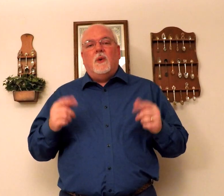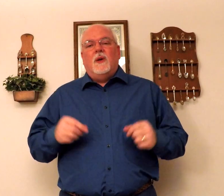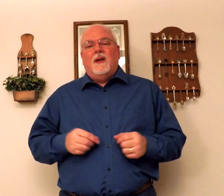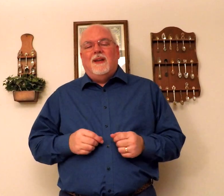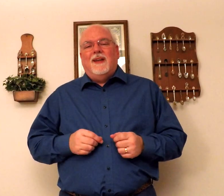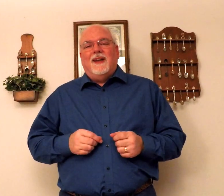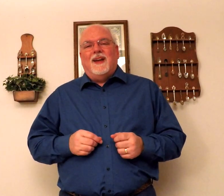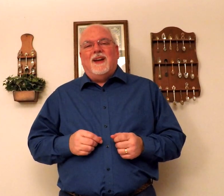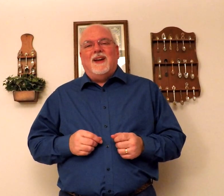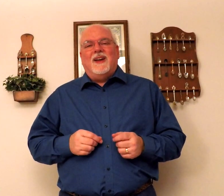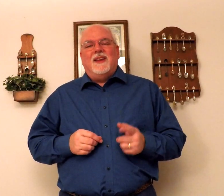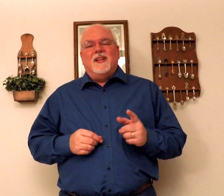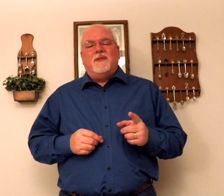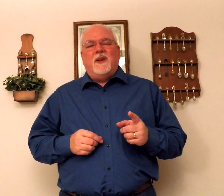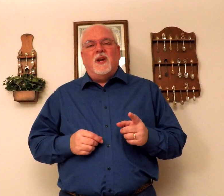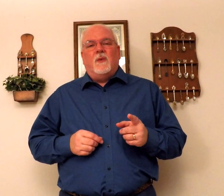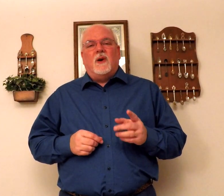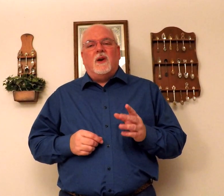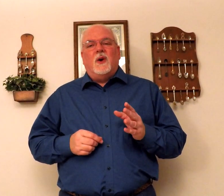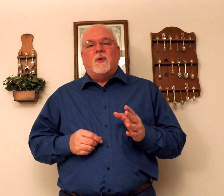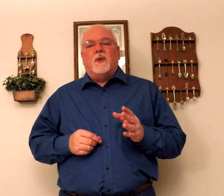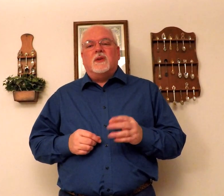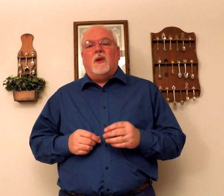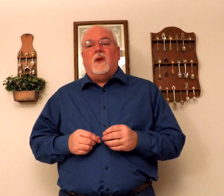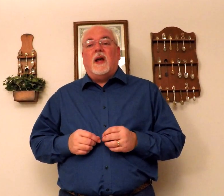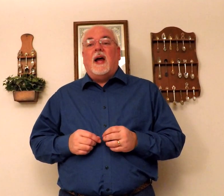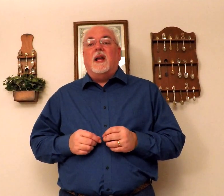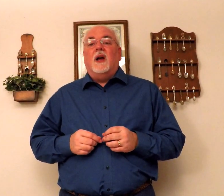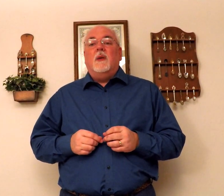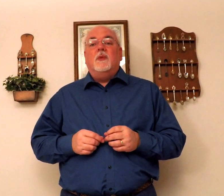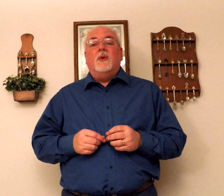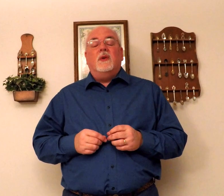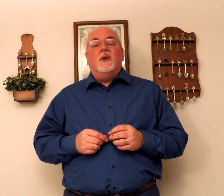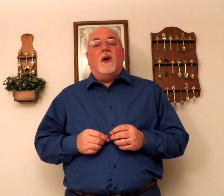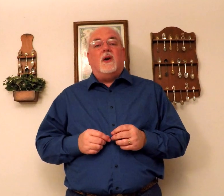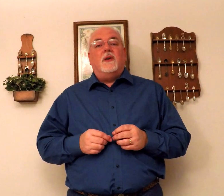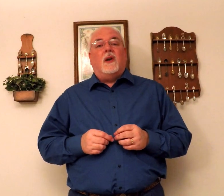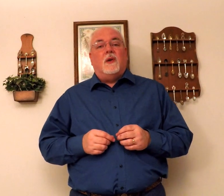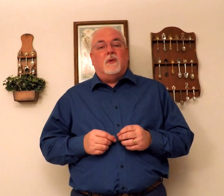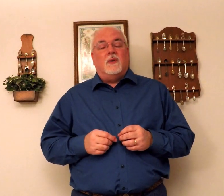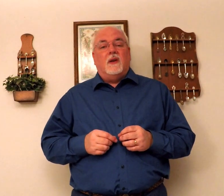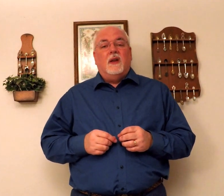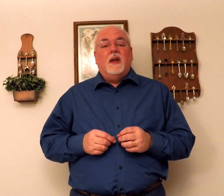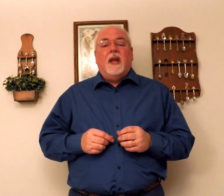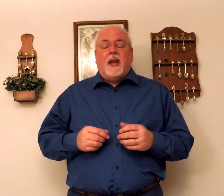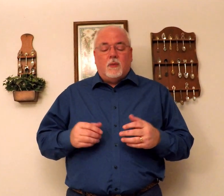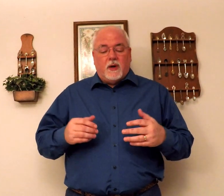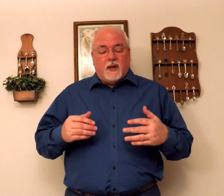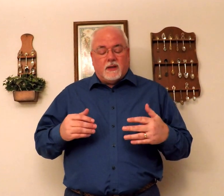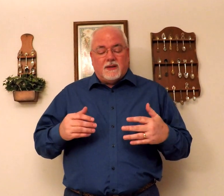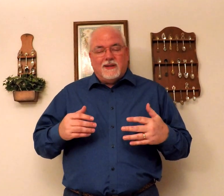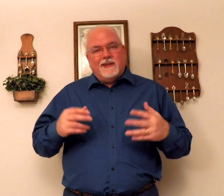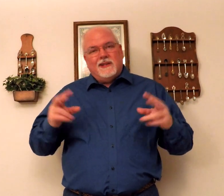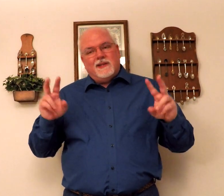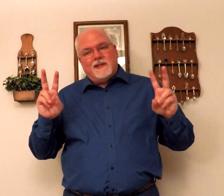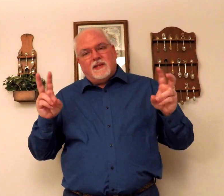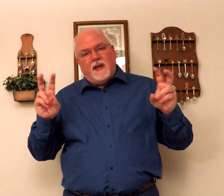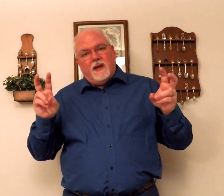hello uh in this video we're going to go through the song i come to the garden alone and we're going to sing